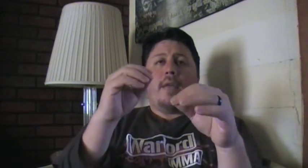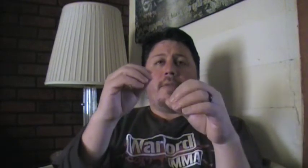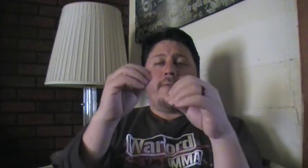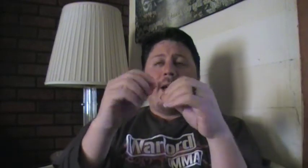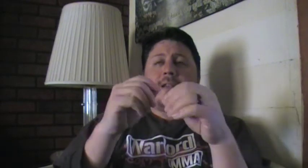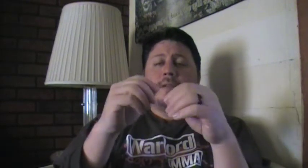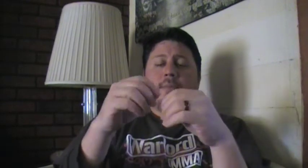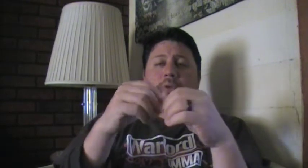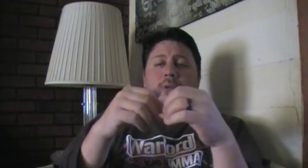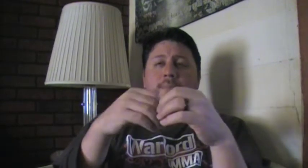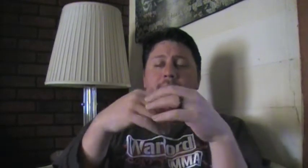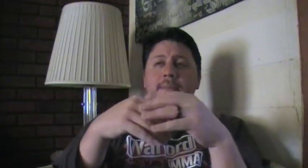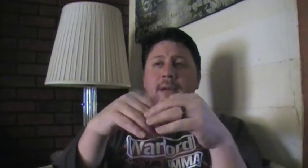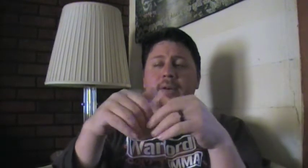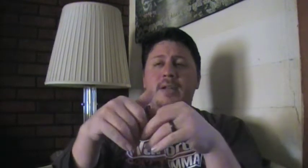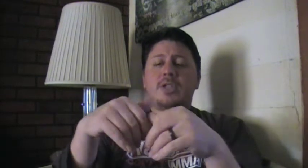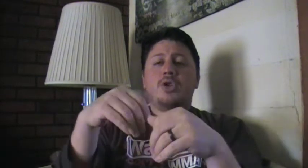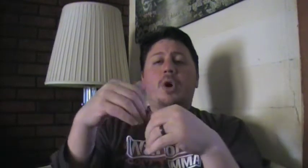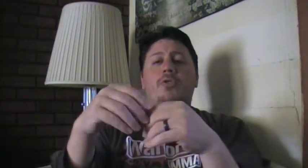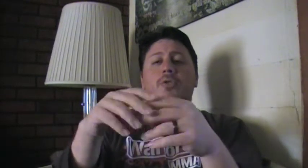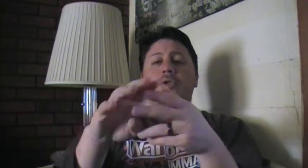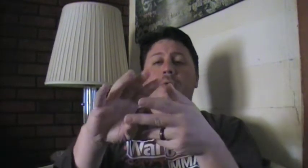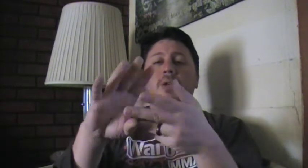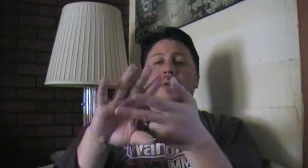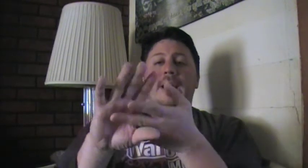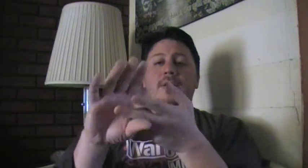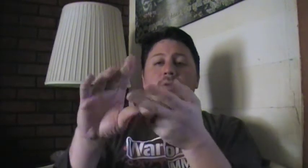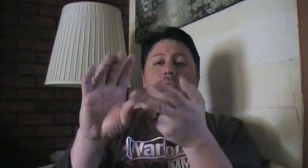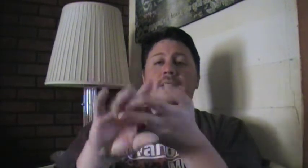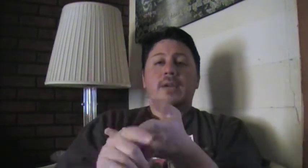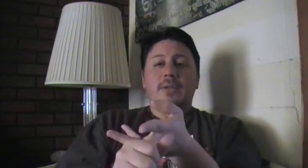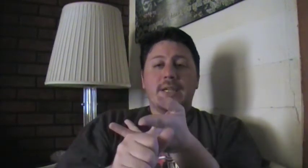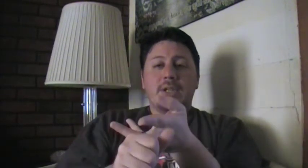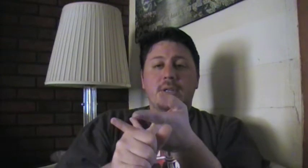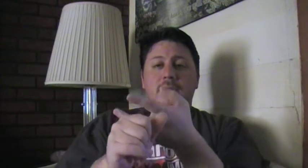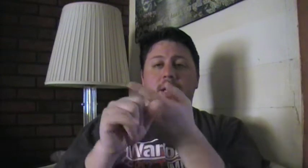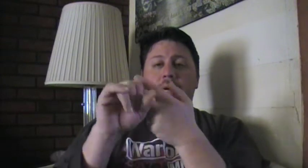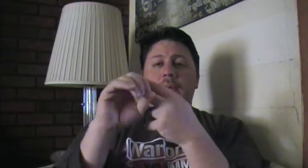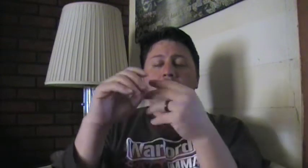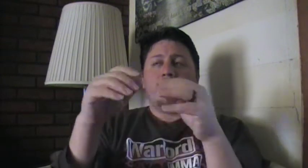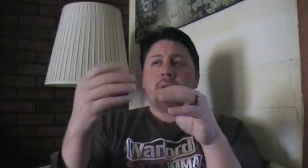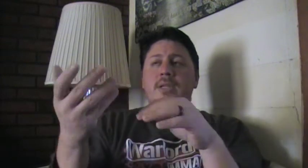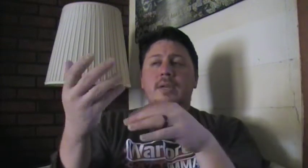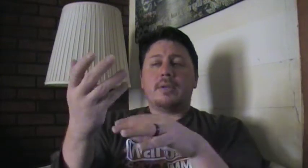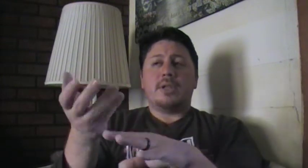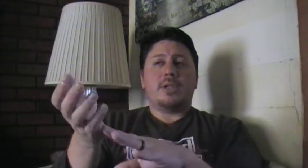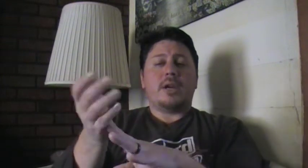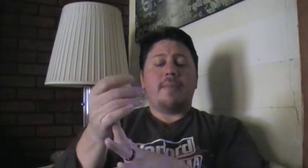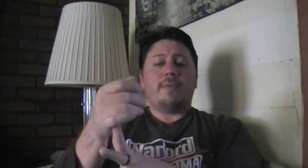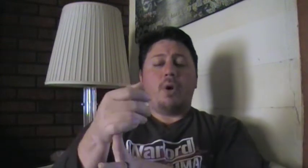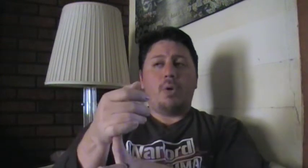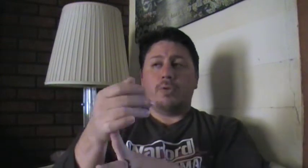The fact of the matter is you also don't – you can't do single-digit type of holds,